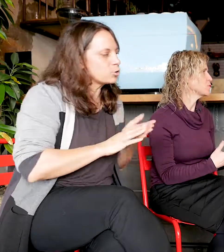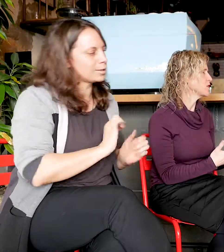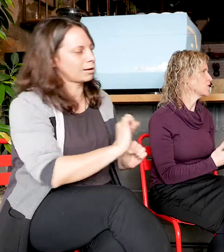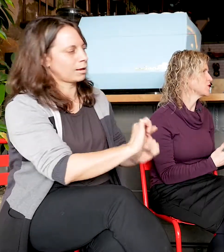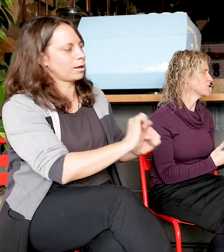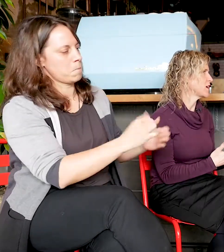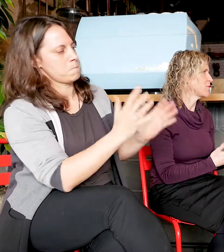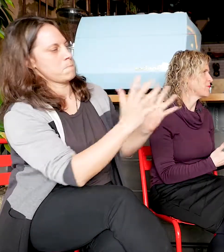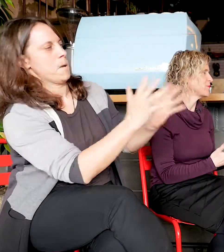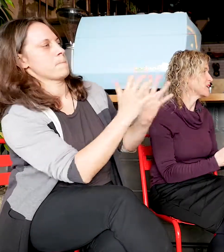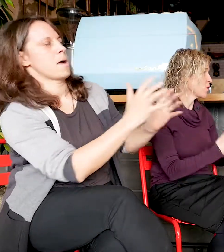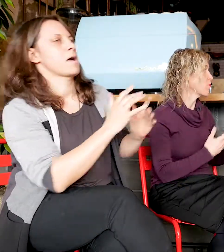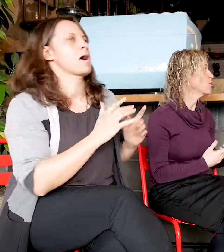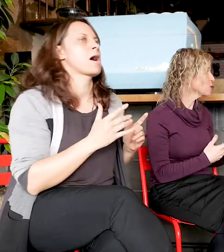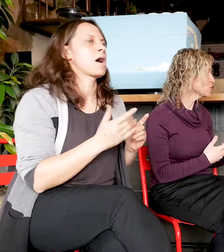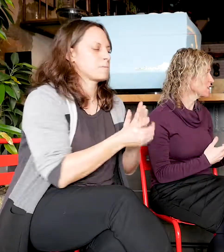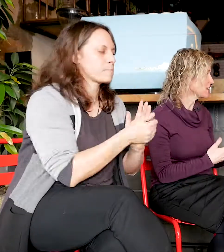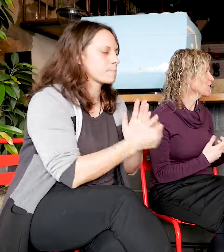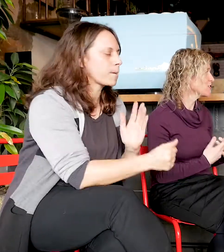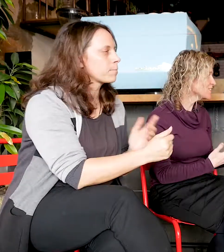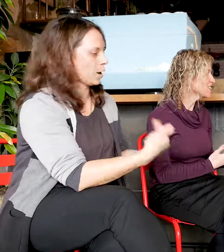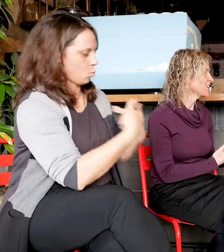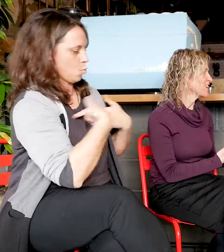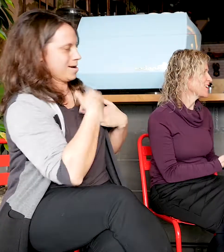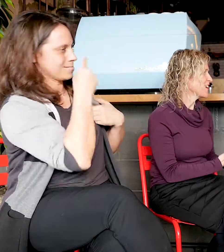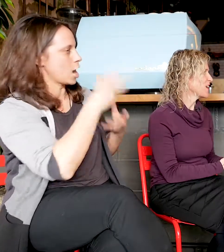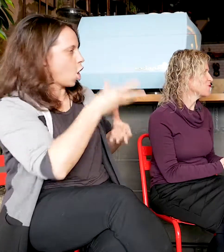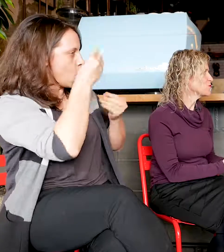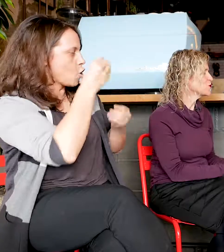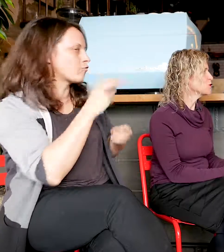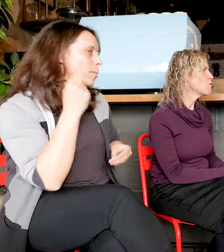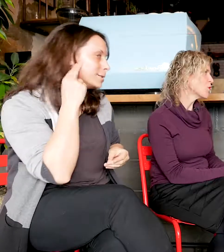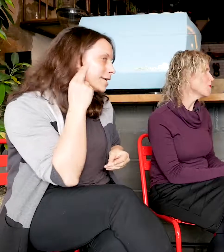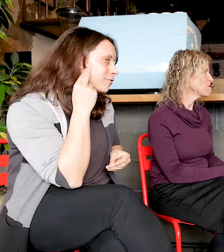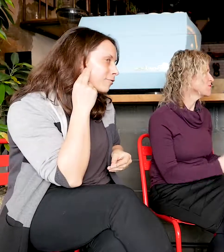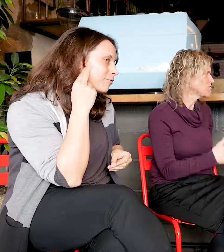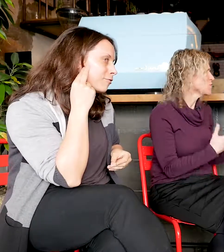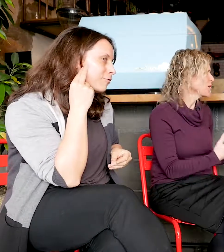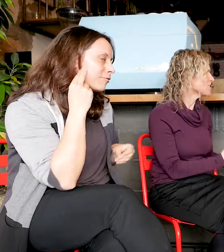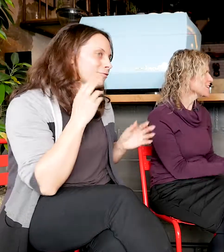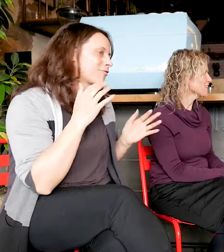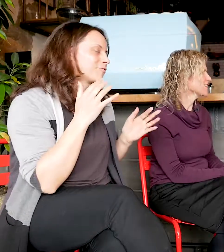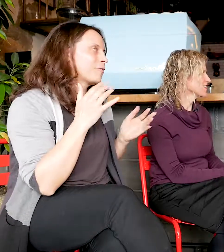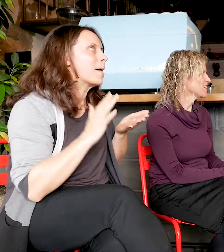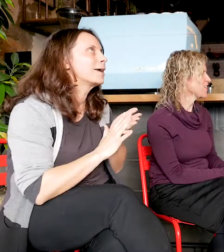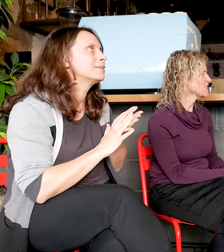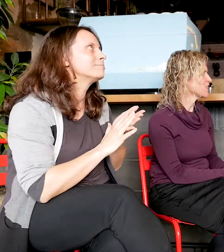we could take on board, we can learn to do more, to do better ourselves?